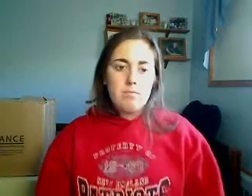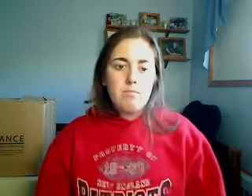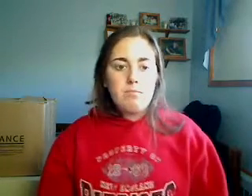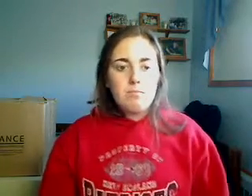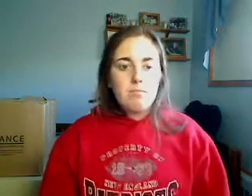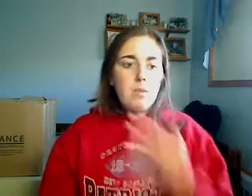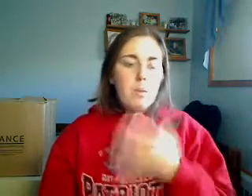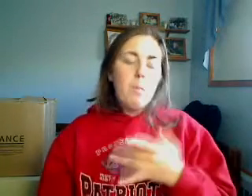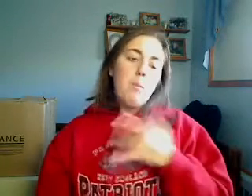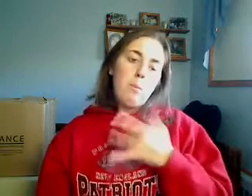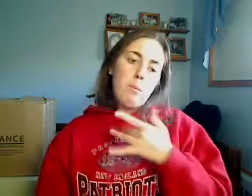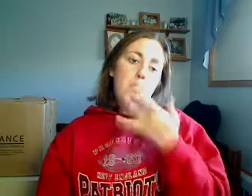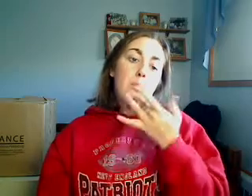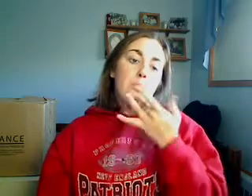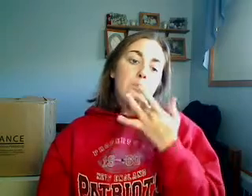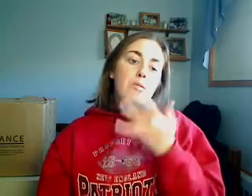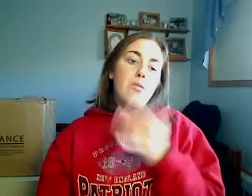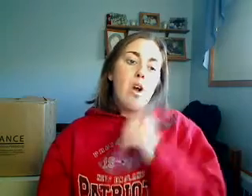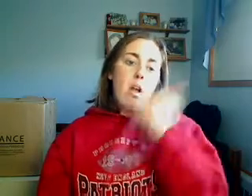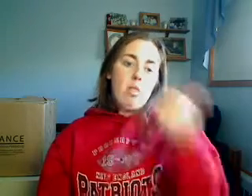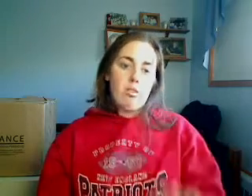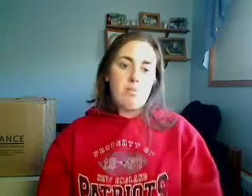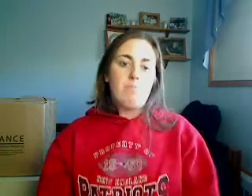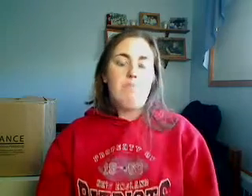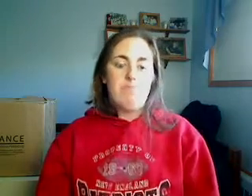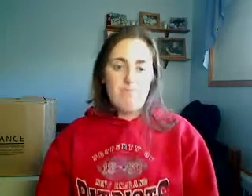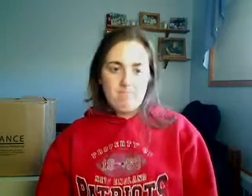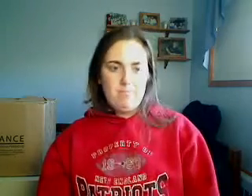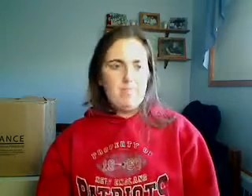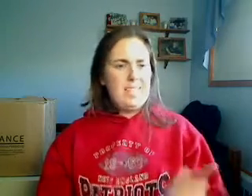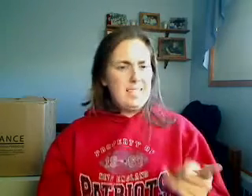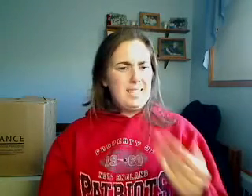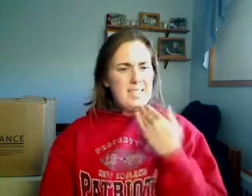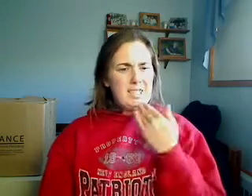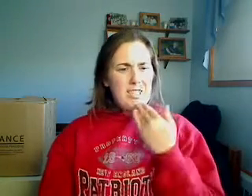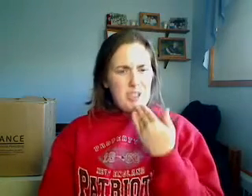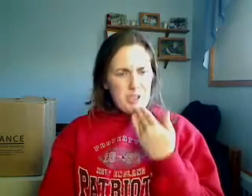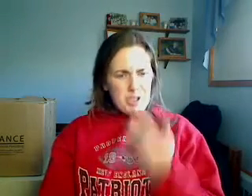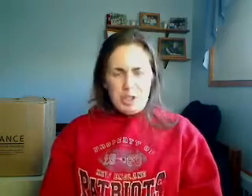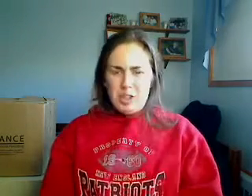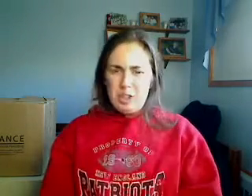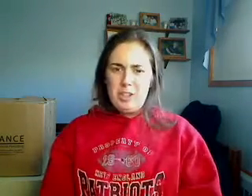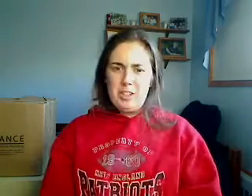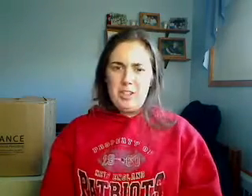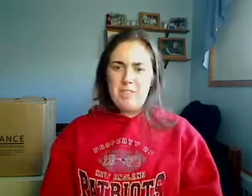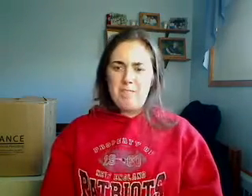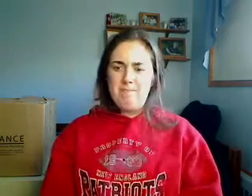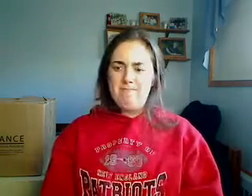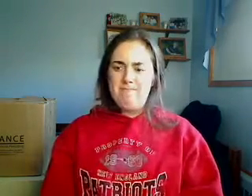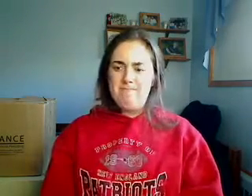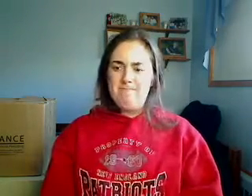avoid revealing something that he doesn't want to review. Let's see. Do you think he has a reasonable